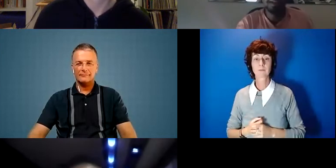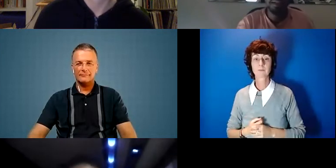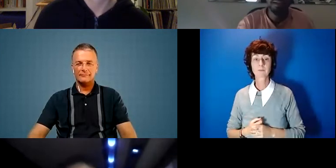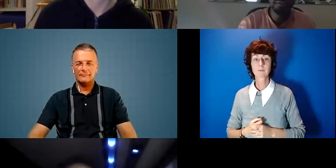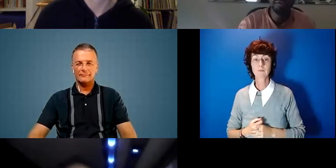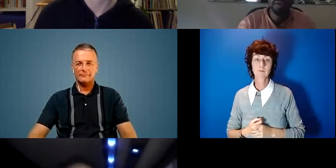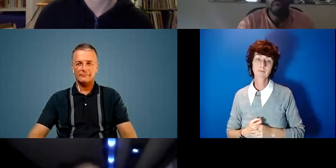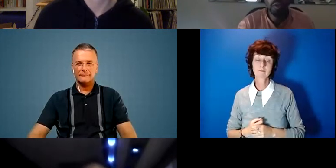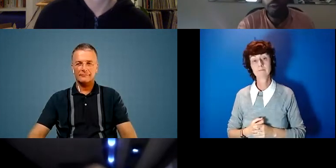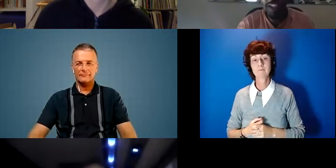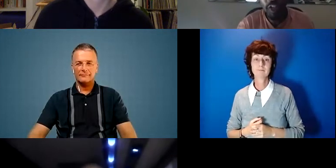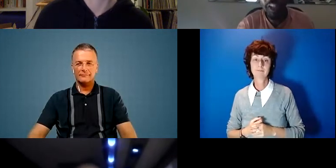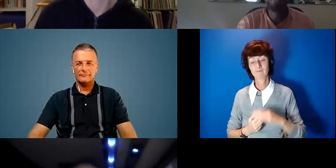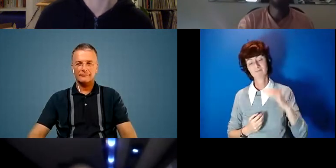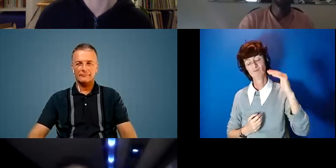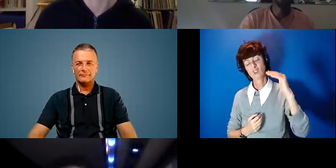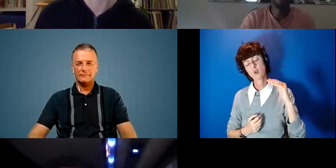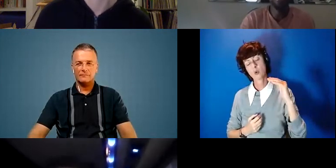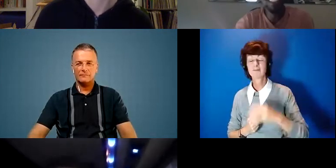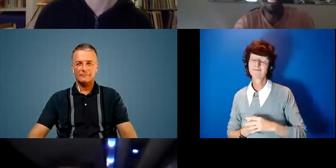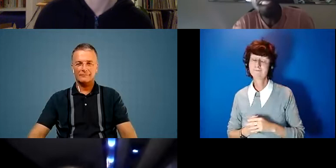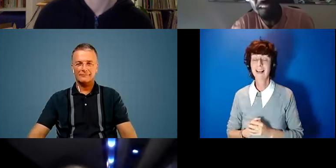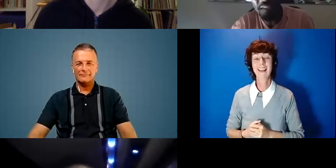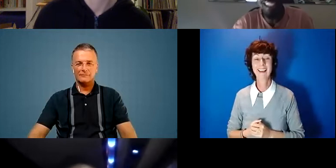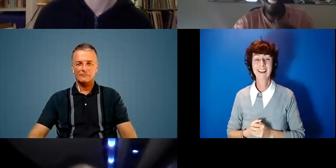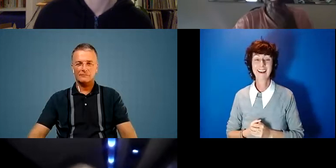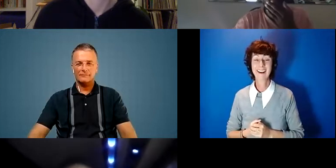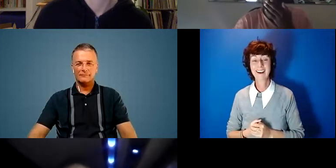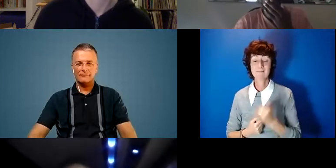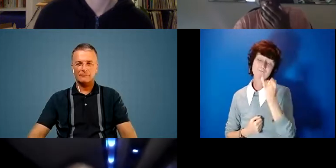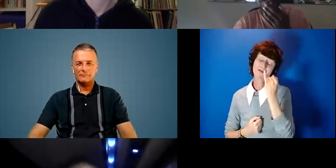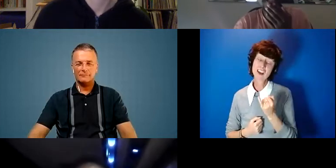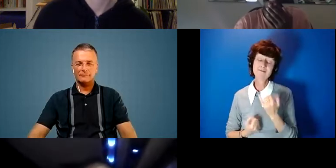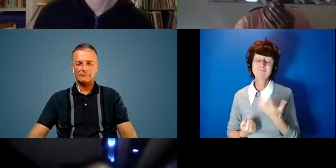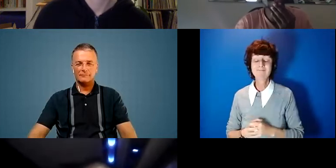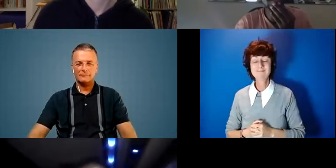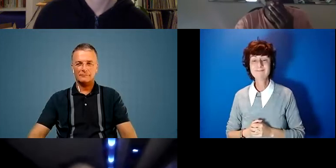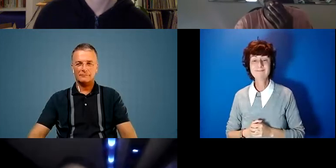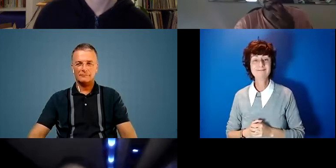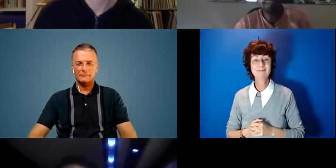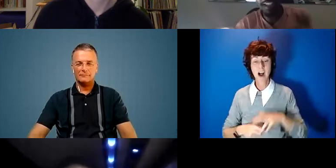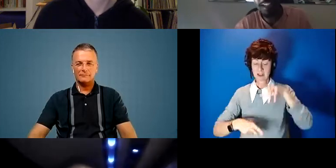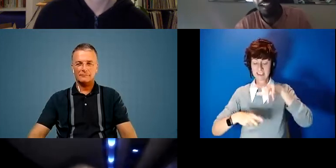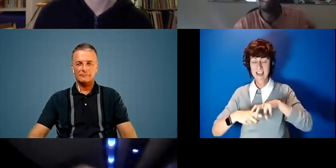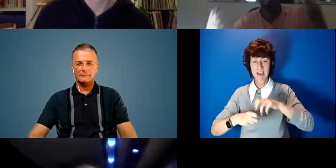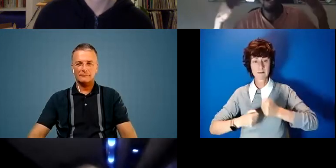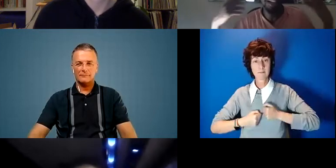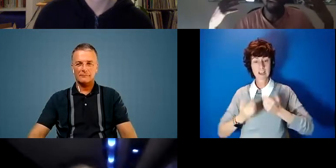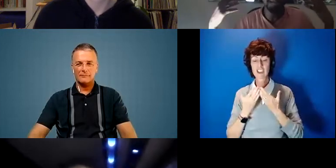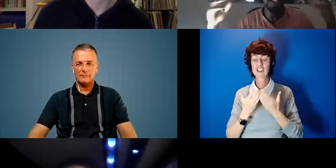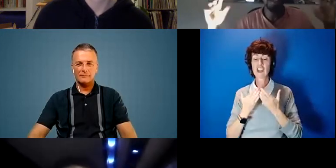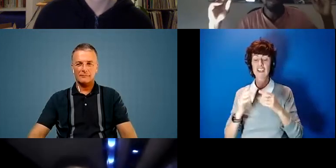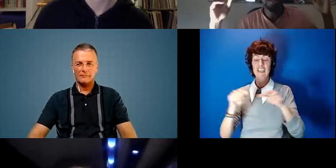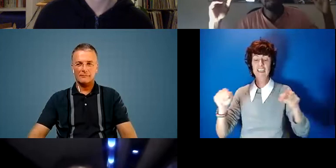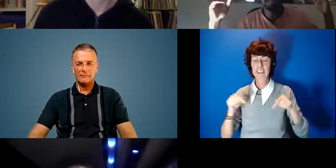And of white shortish. our Anyone. I'm set in my study and behind